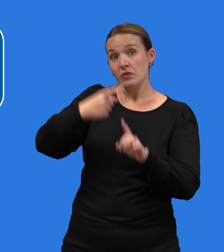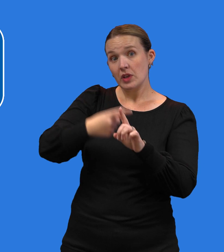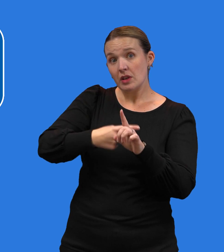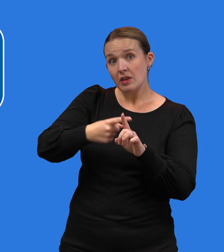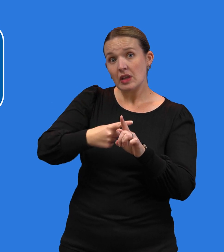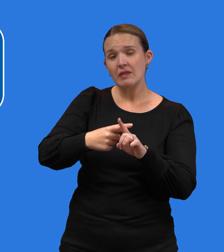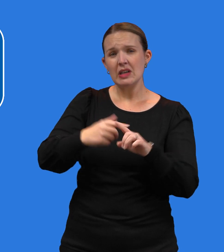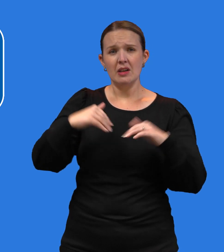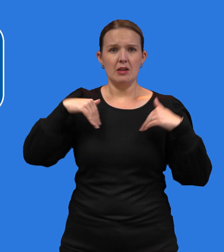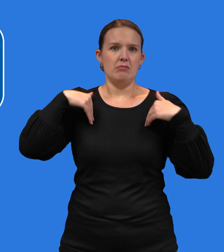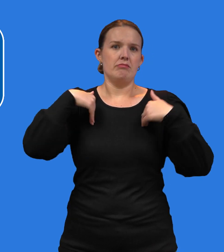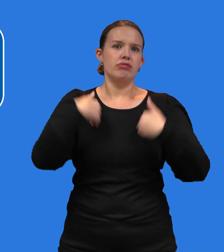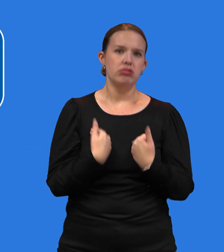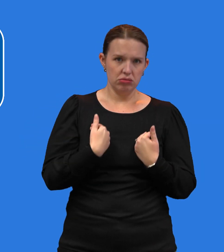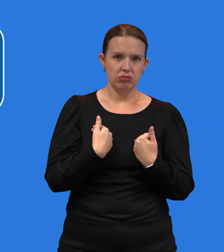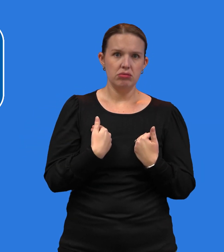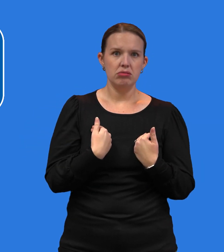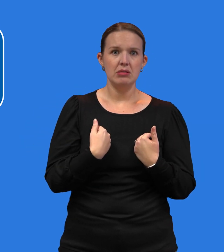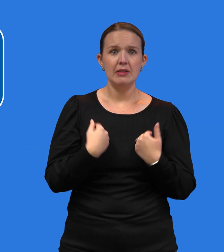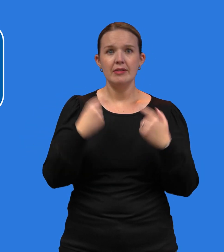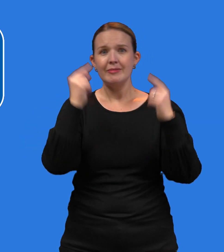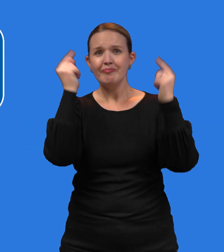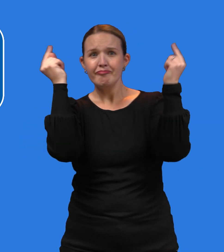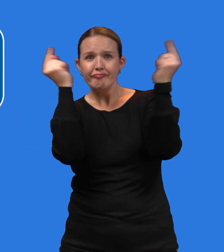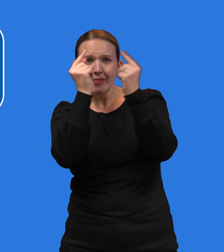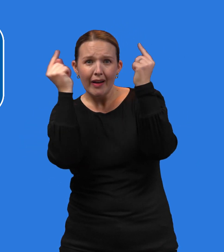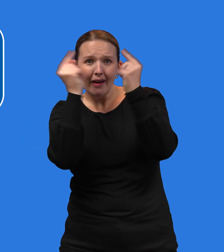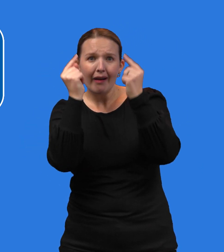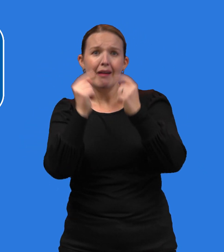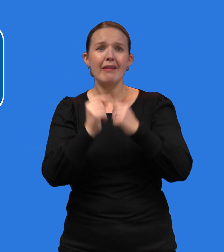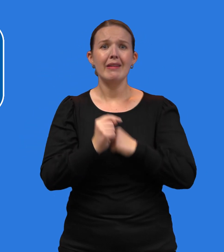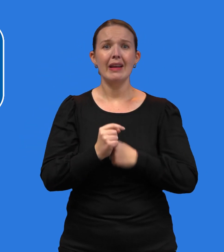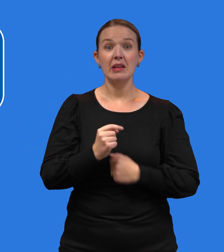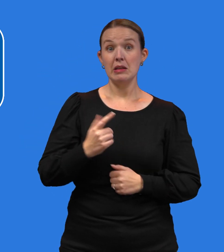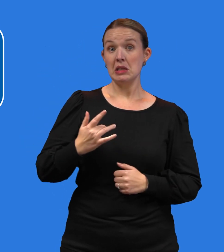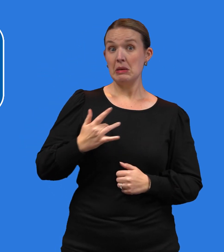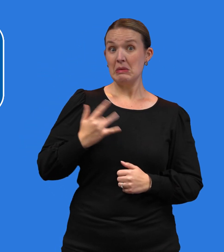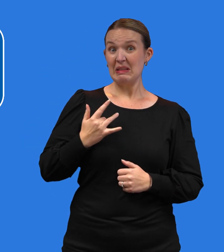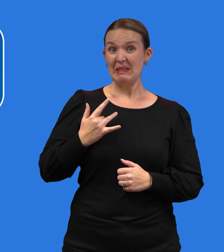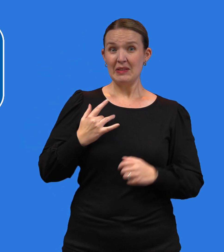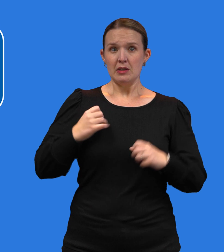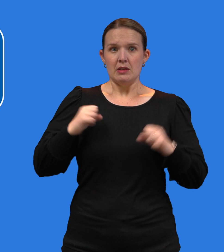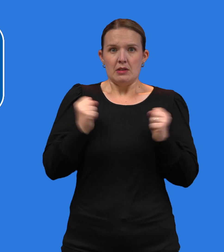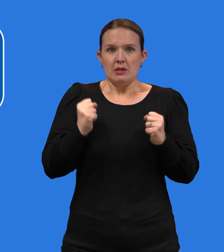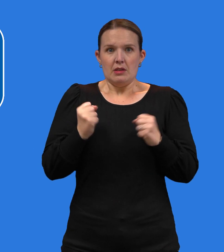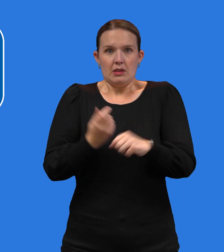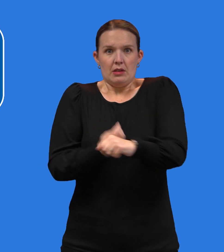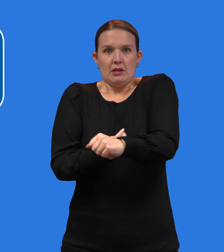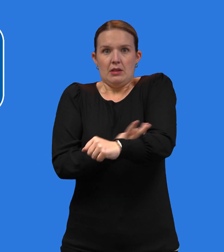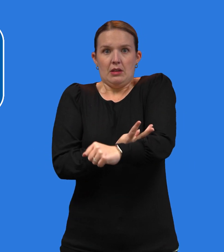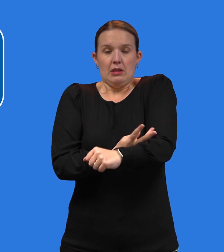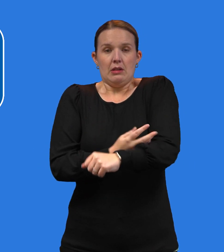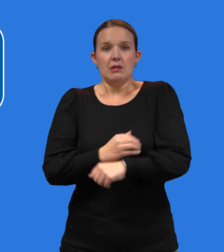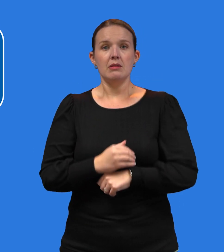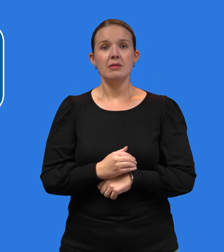redness where the shot was given, fever, tiredness,